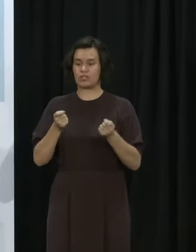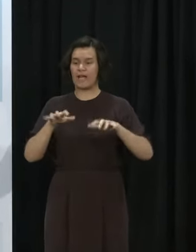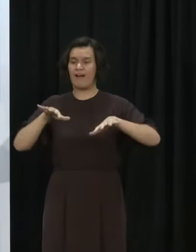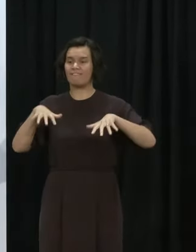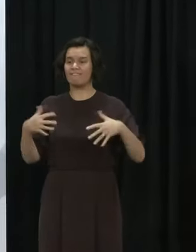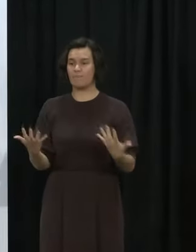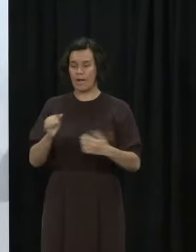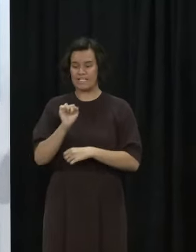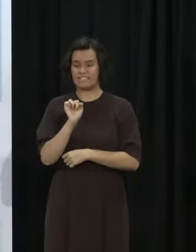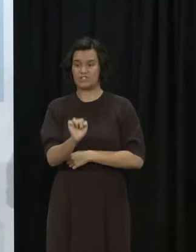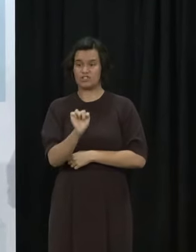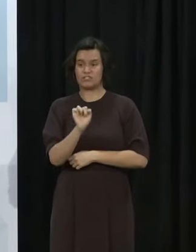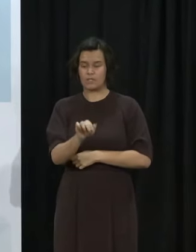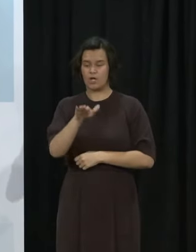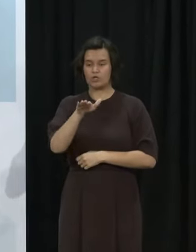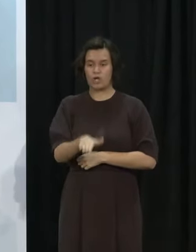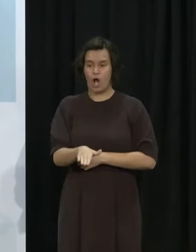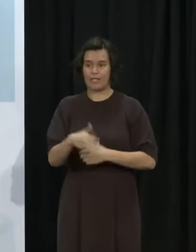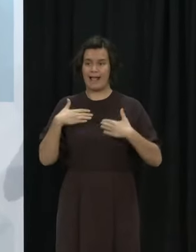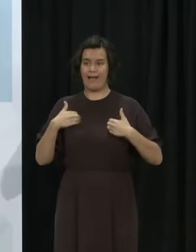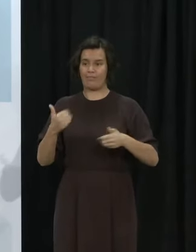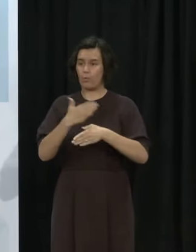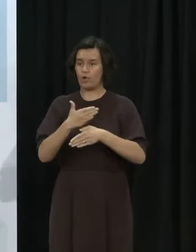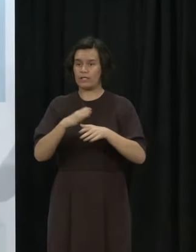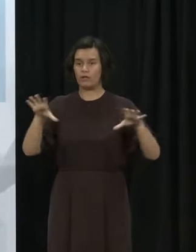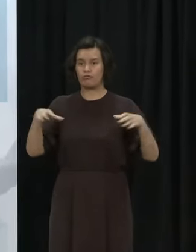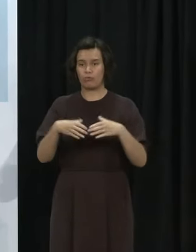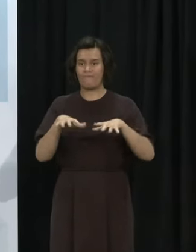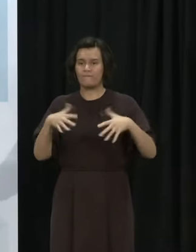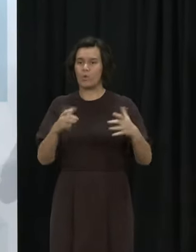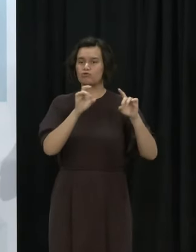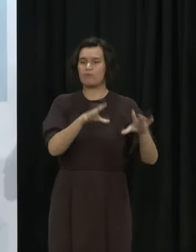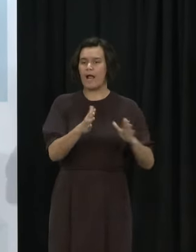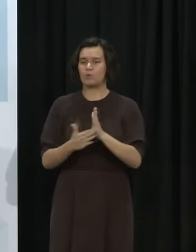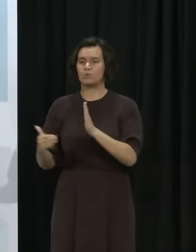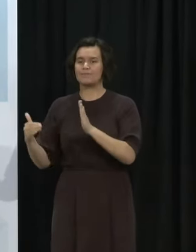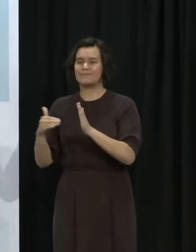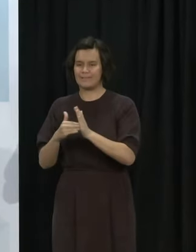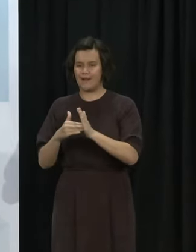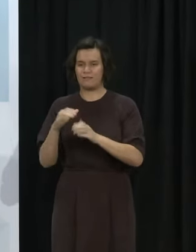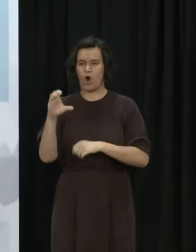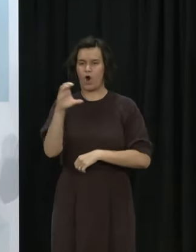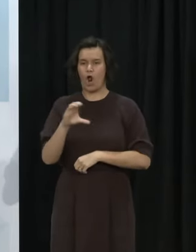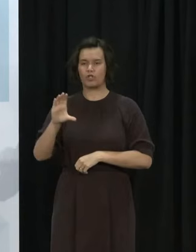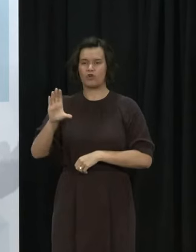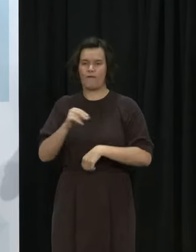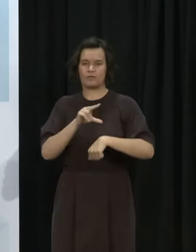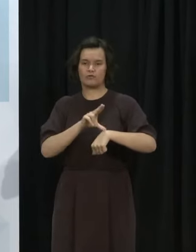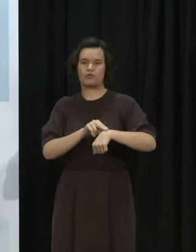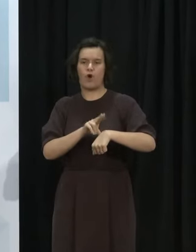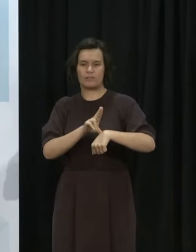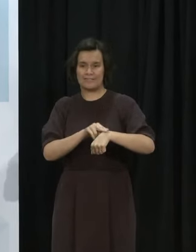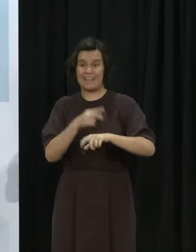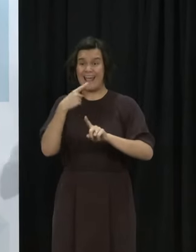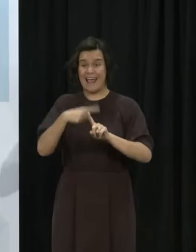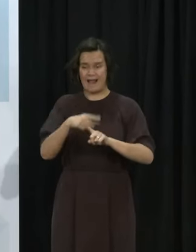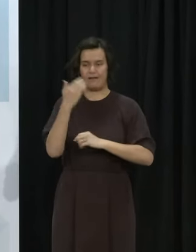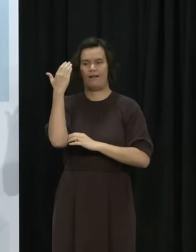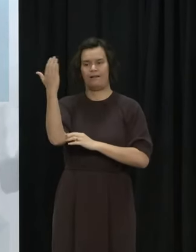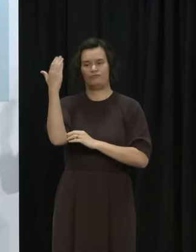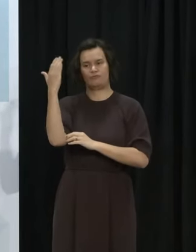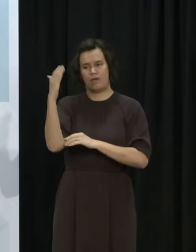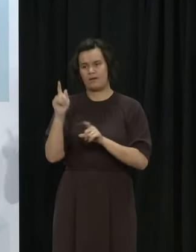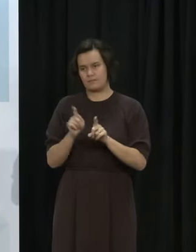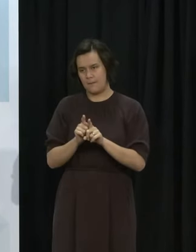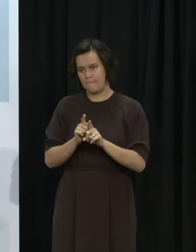Royal Australasian College of Physicians, and is an honorary lecturer at the University of Auckland School of Medicine. He's been involved in